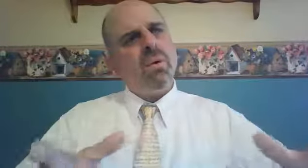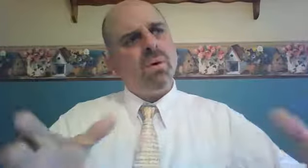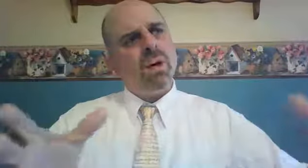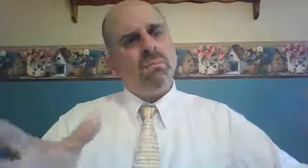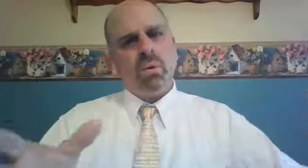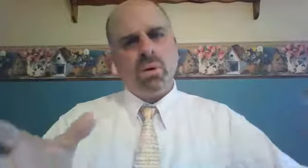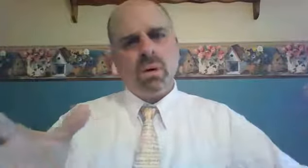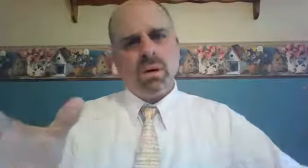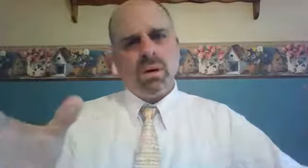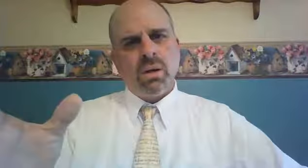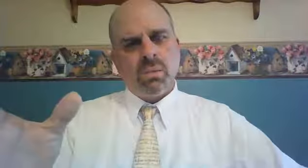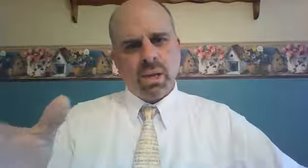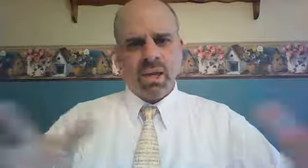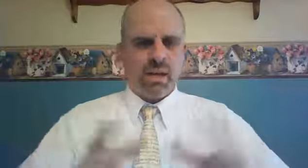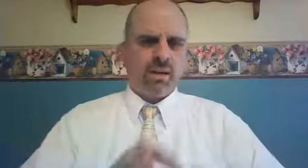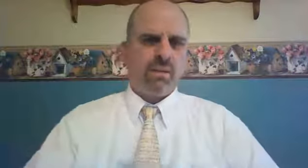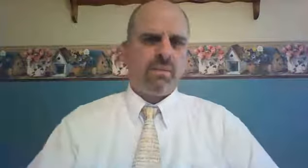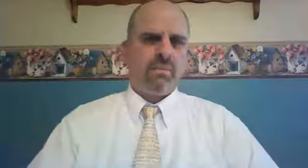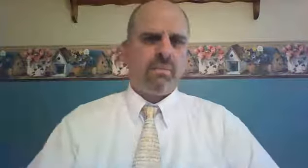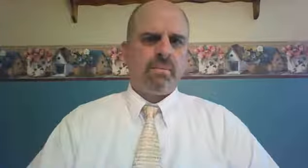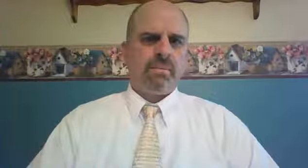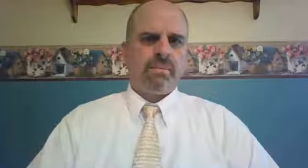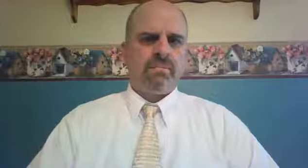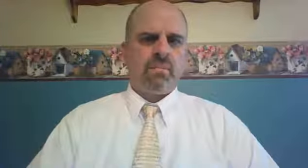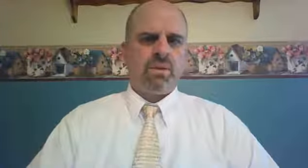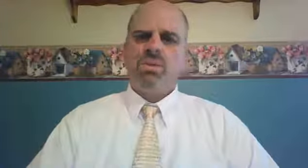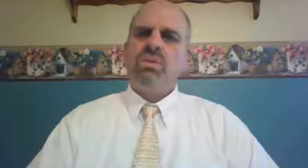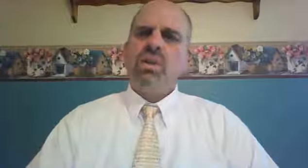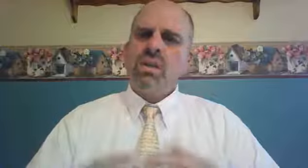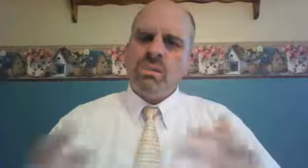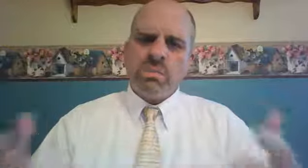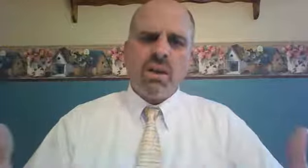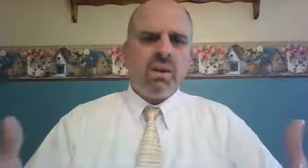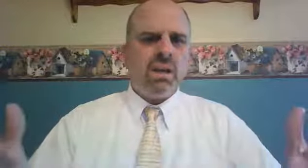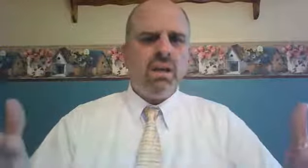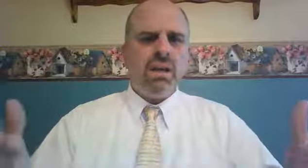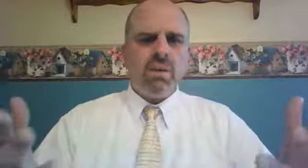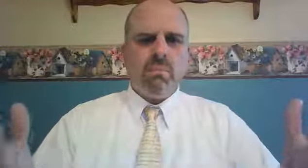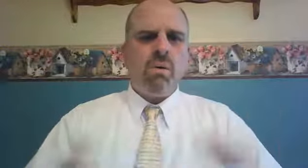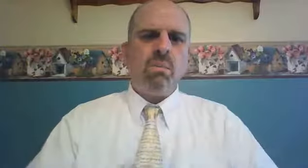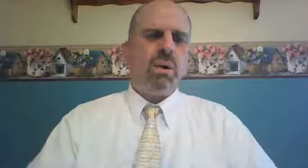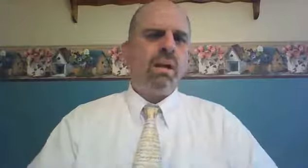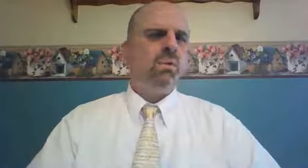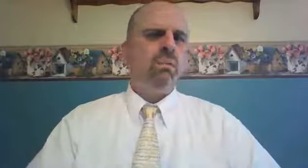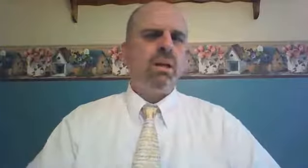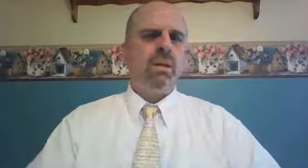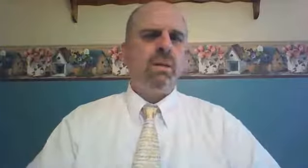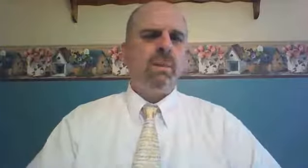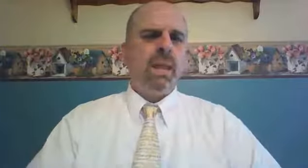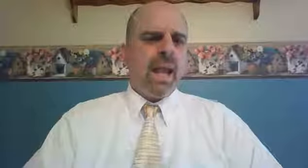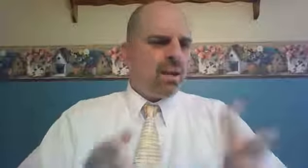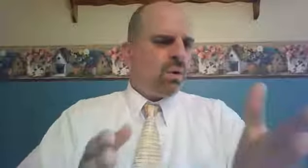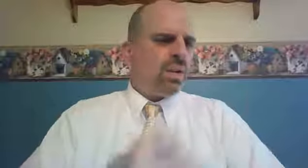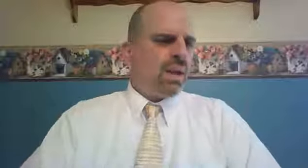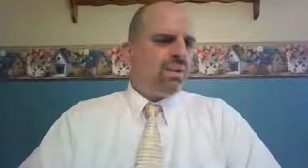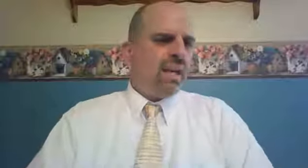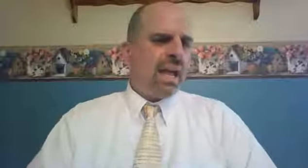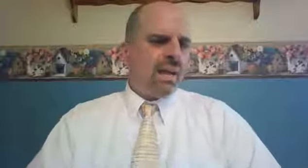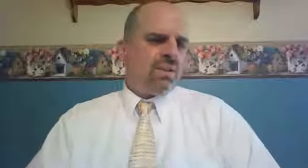more and more pagan. The two sons marry Moabite women. And it goes on to say after